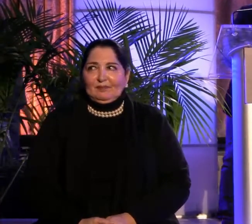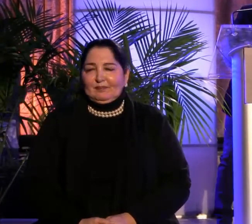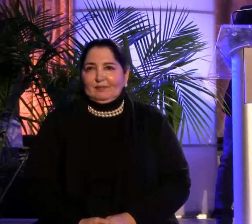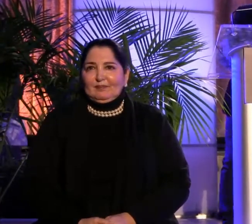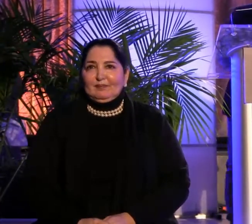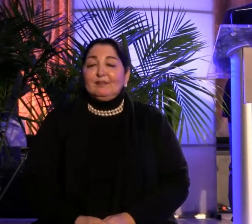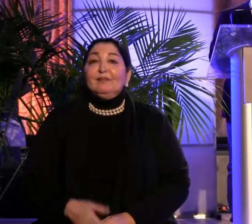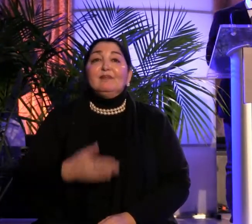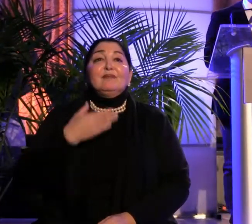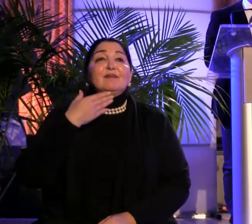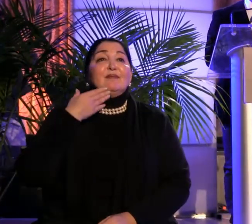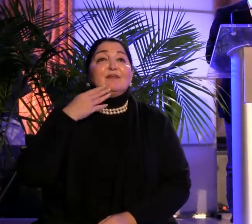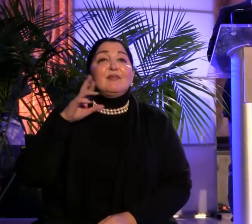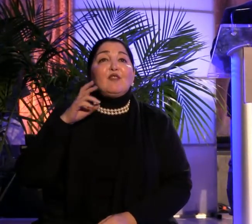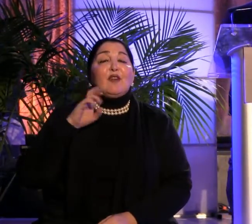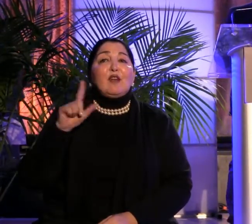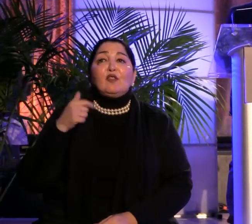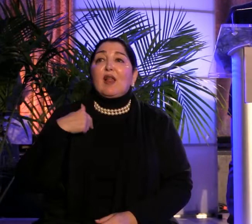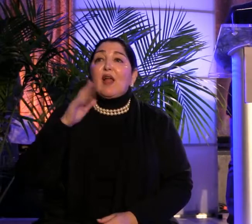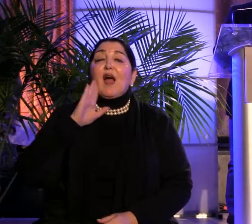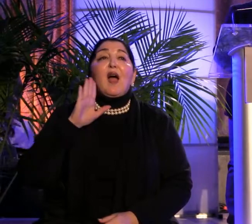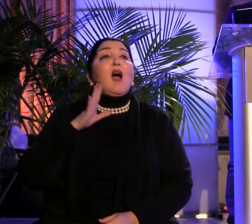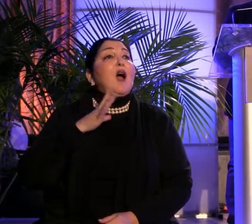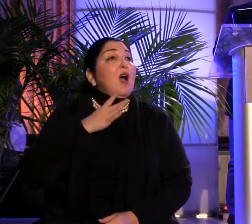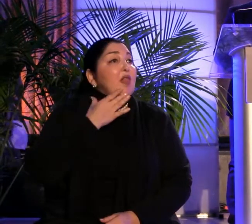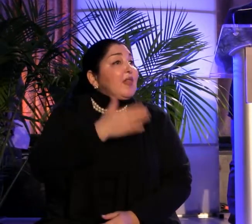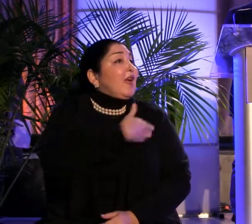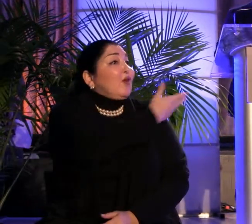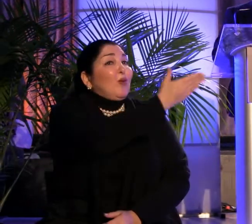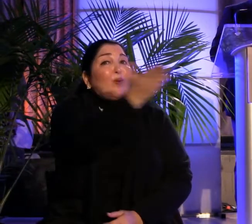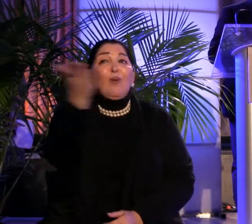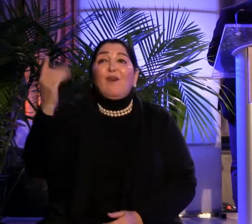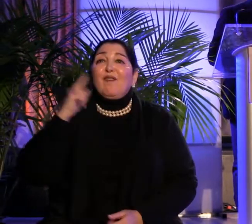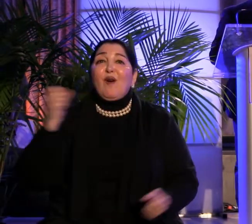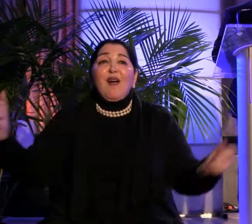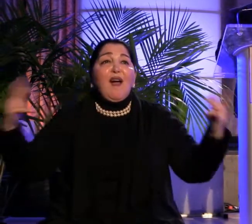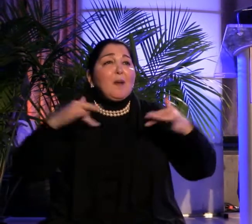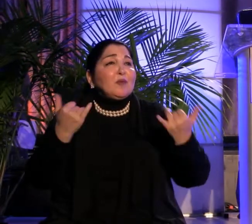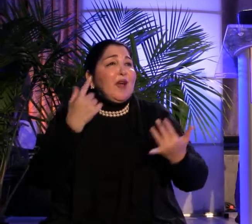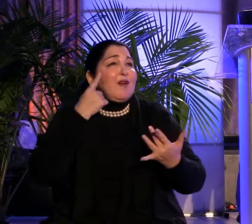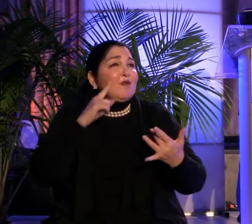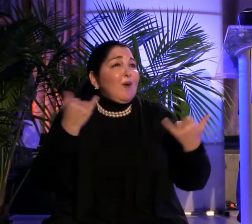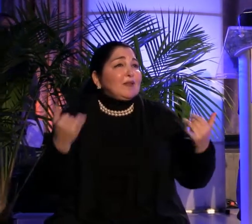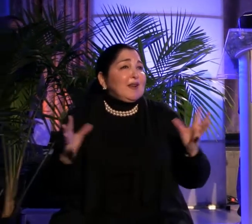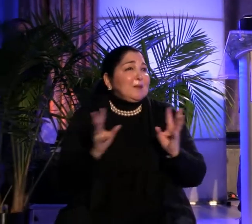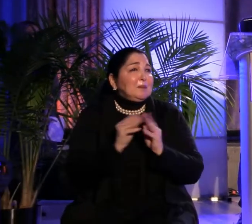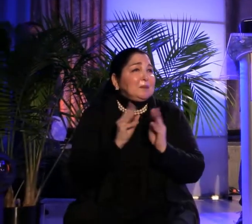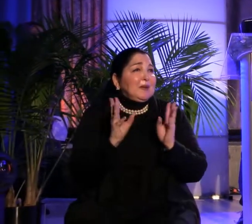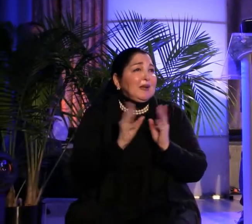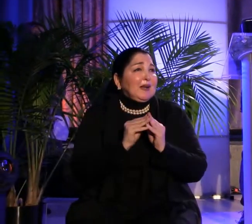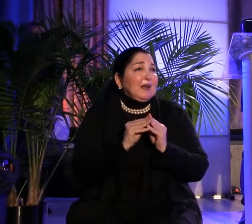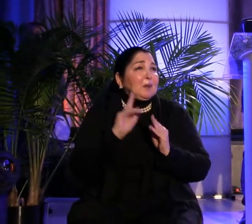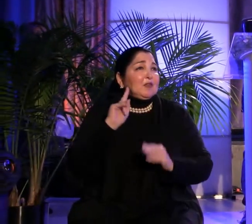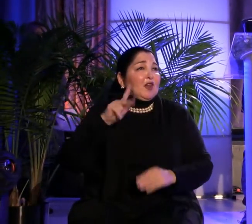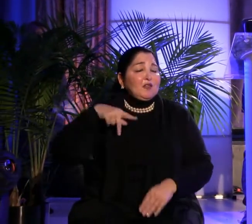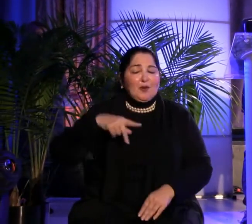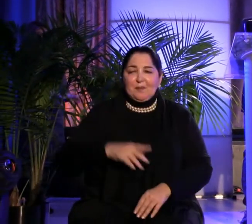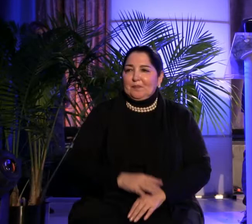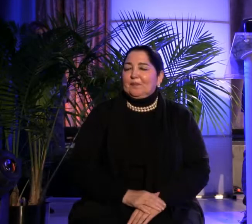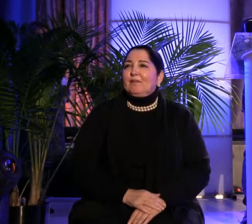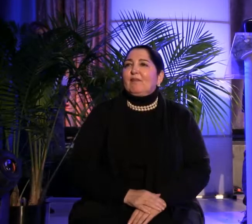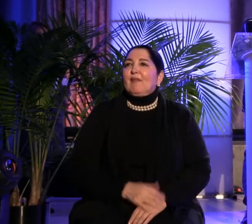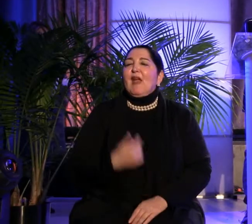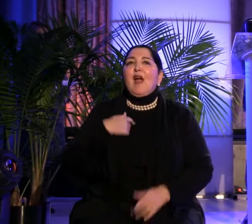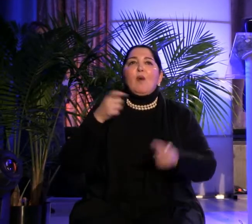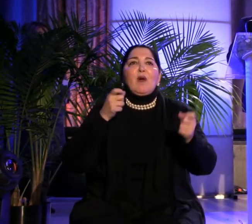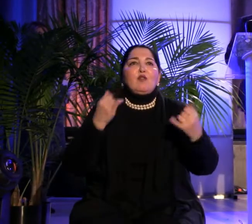Thank you, Rachel. And I also thank you for all being with us at today's plenary. Our moderator for today's event is